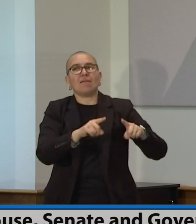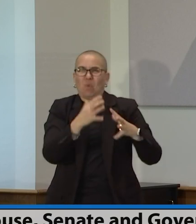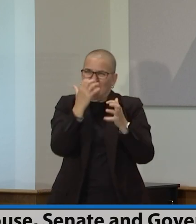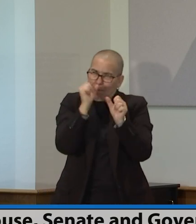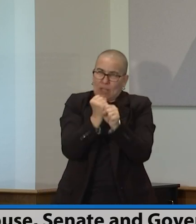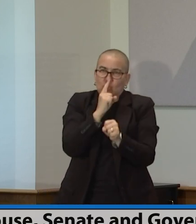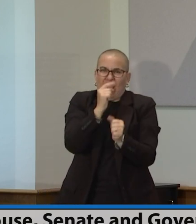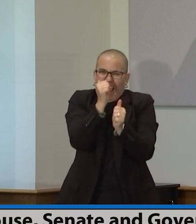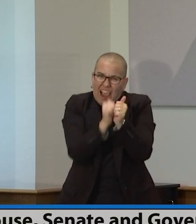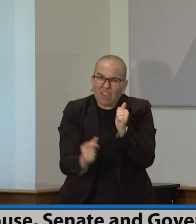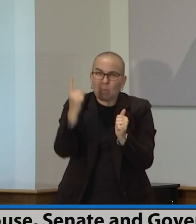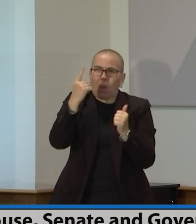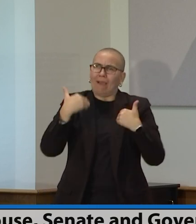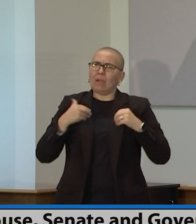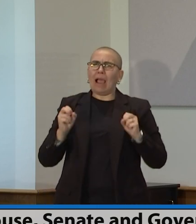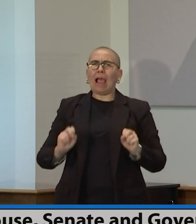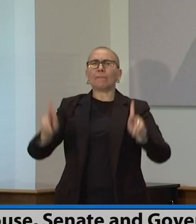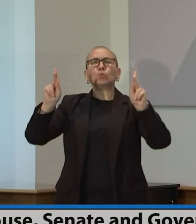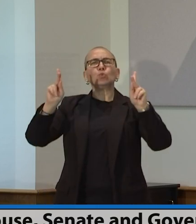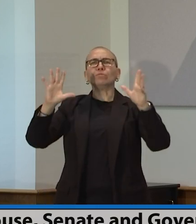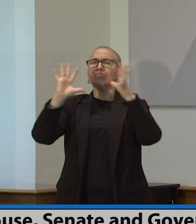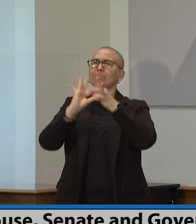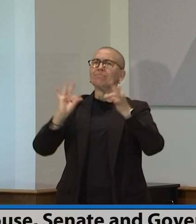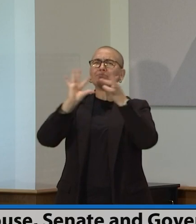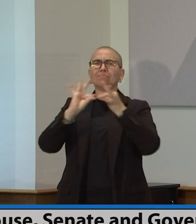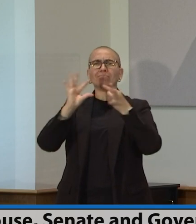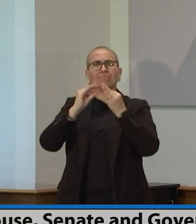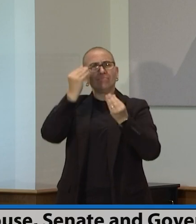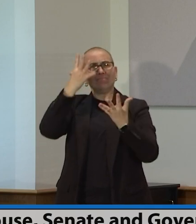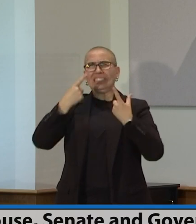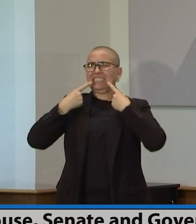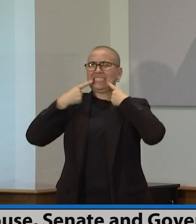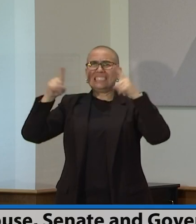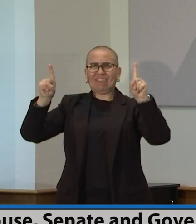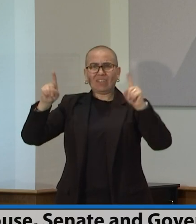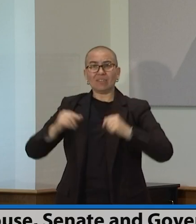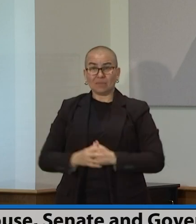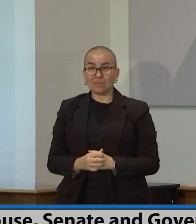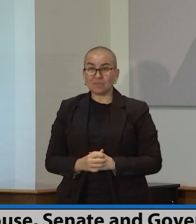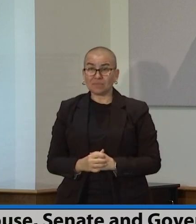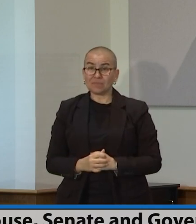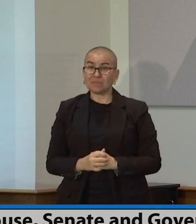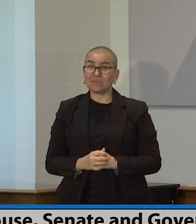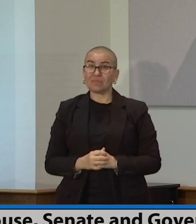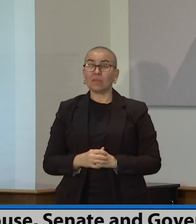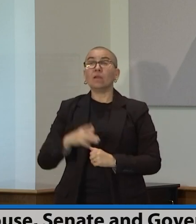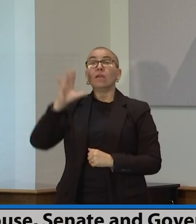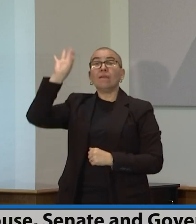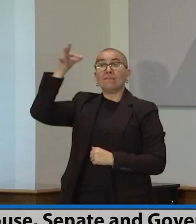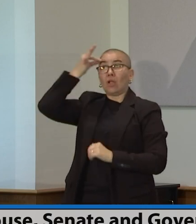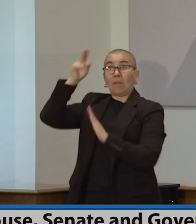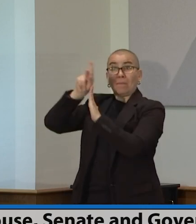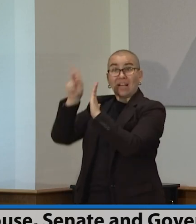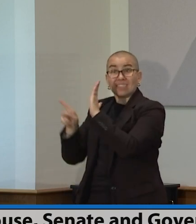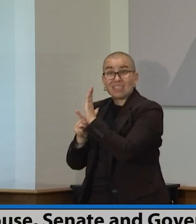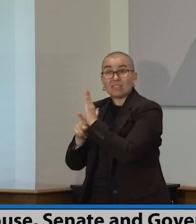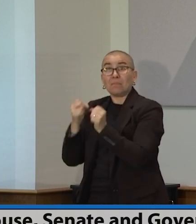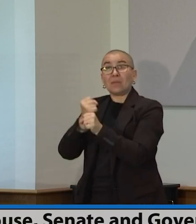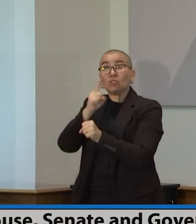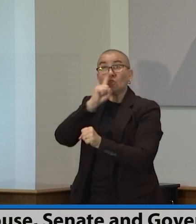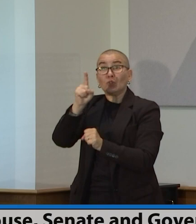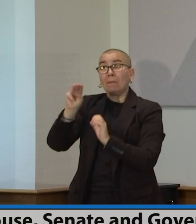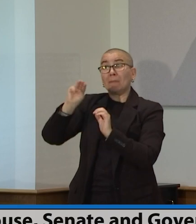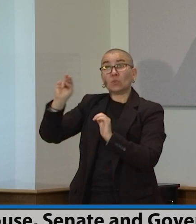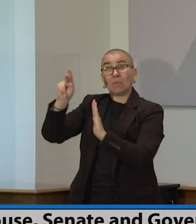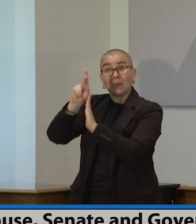state, that took into consideration the federal policies, and made sure that Minnesota policies were not only aligned and not only